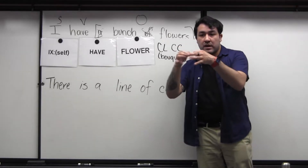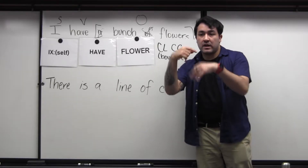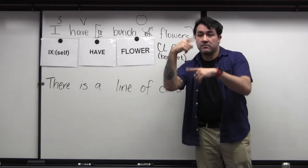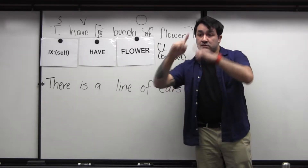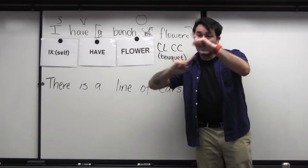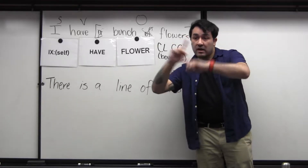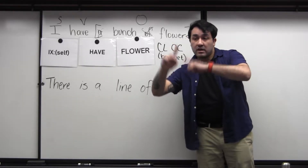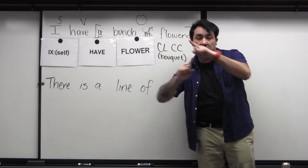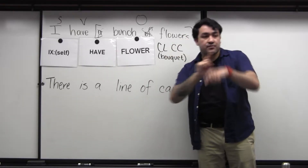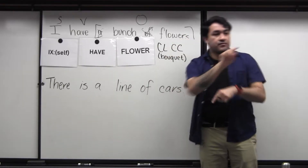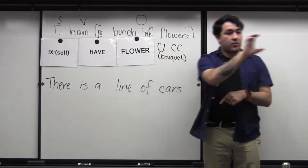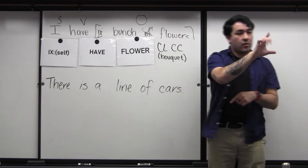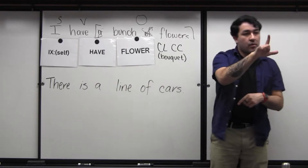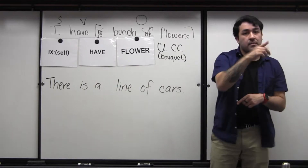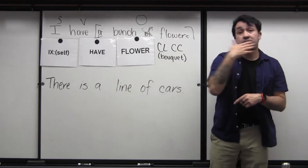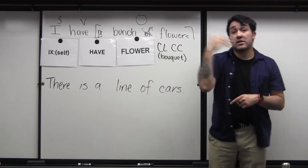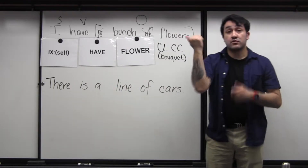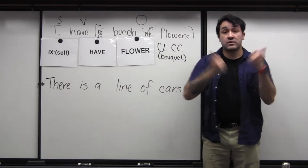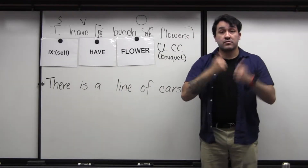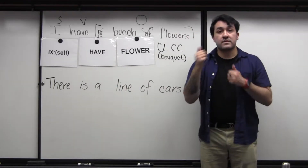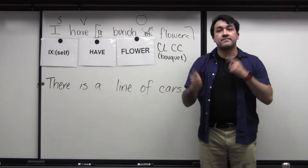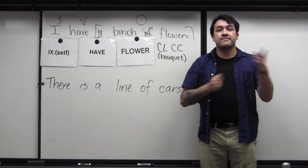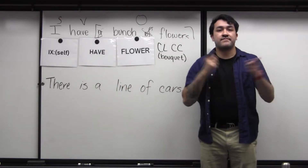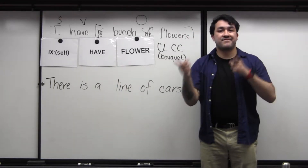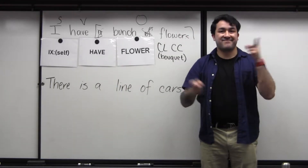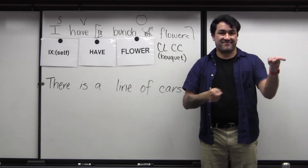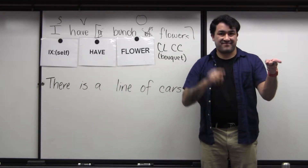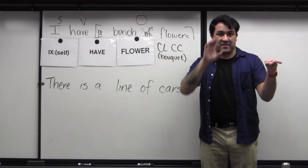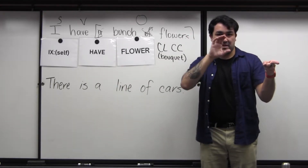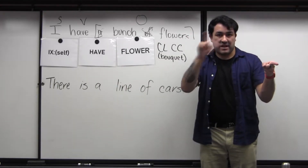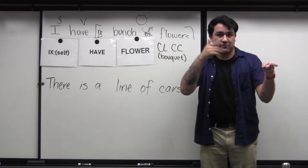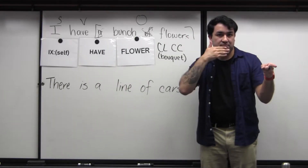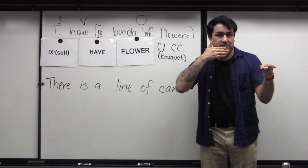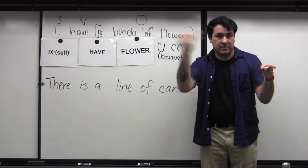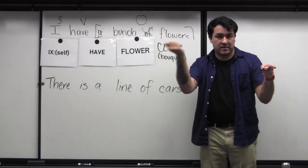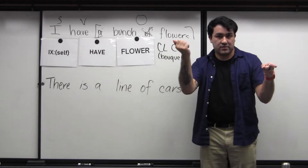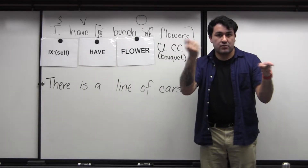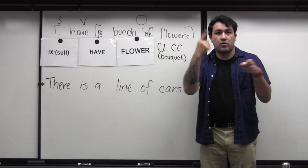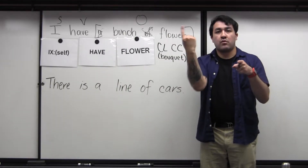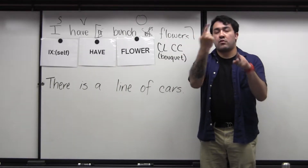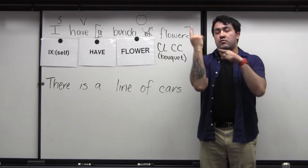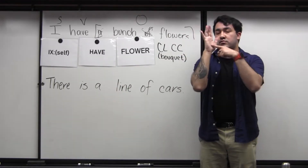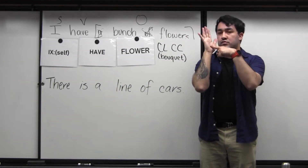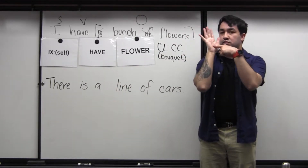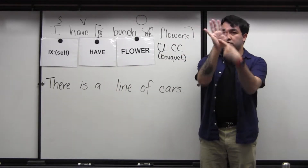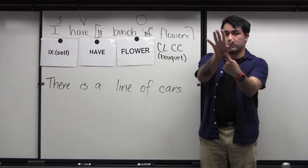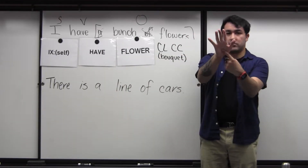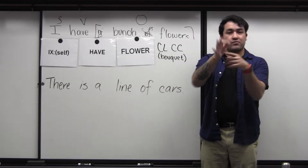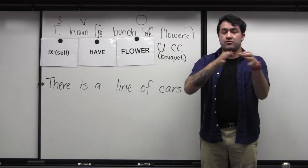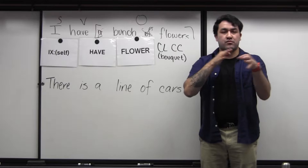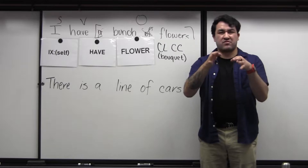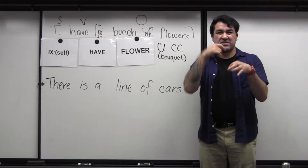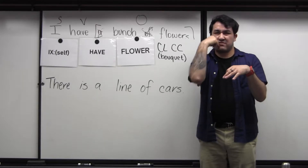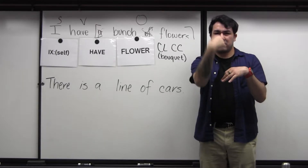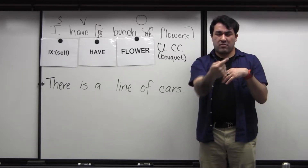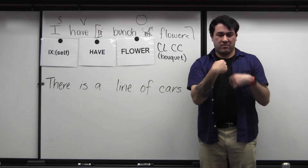if you had to pick between signing and a classifier, it's always best to use a classifier to show.